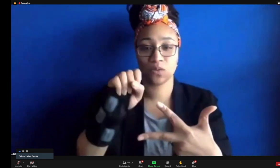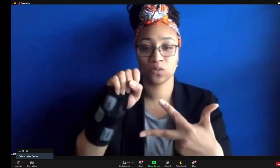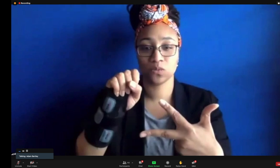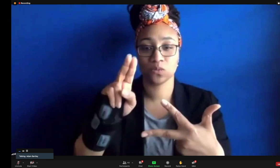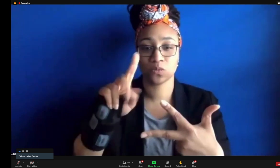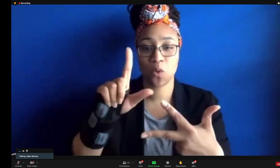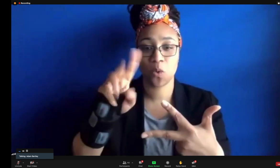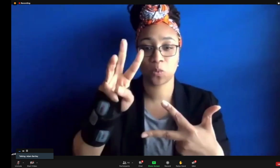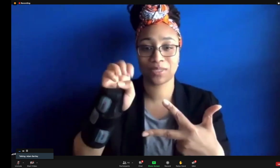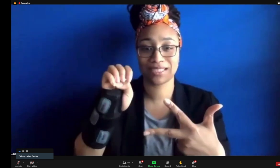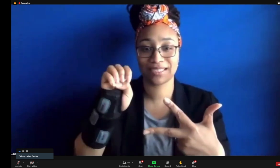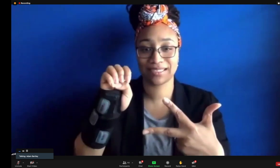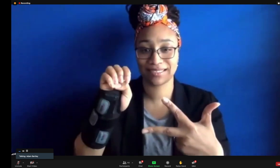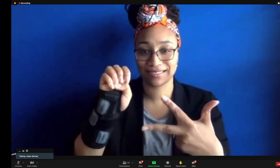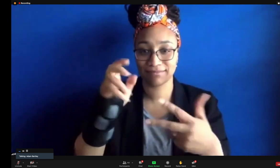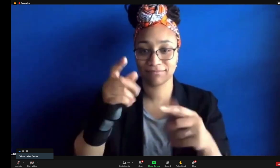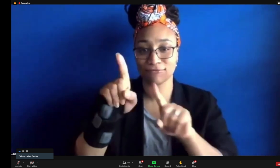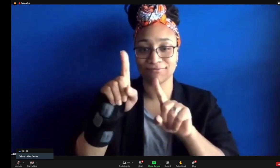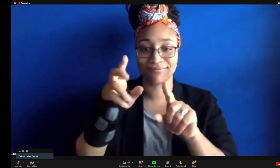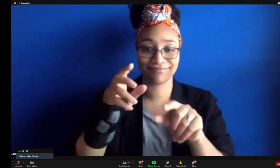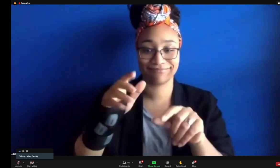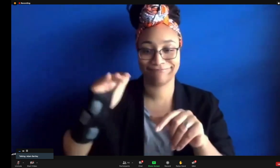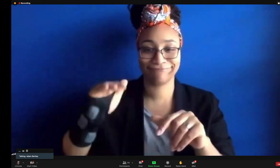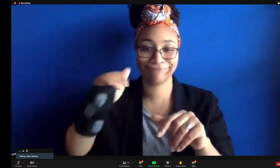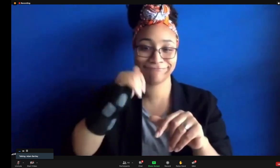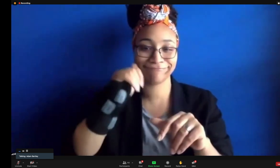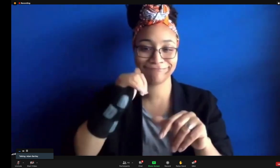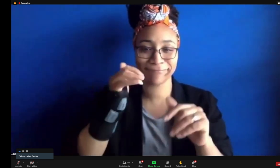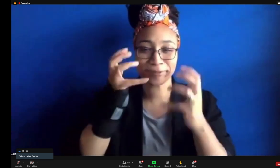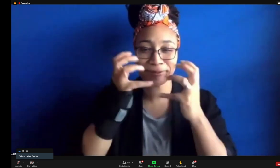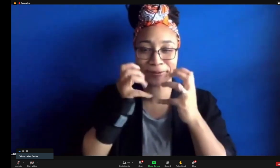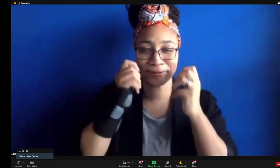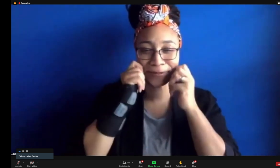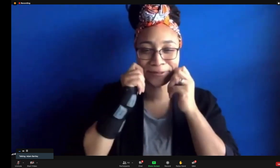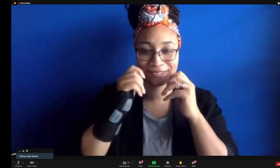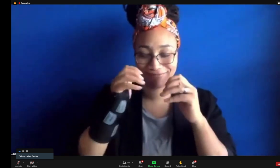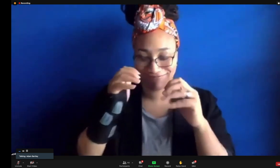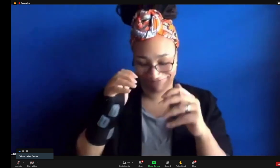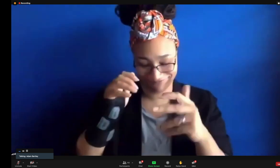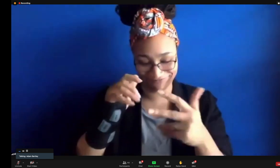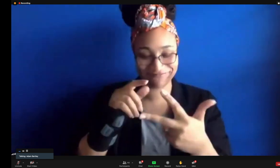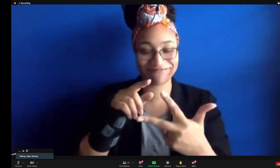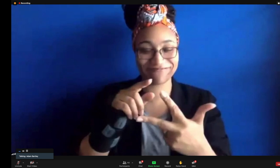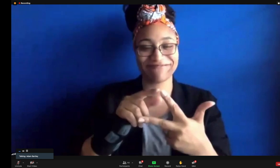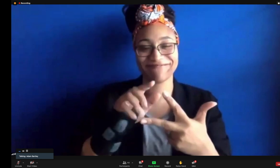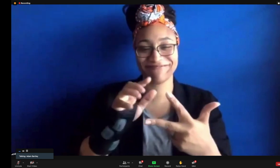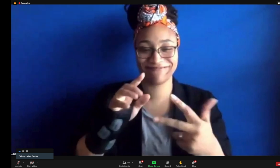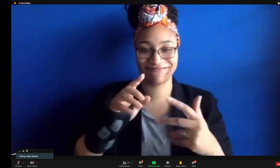this, as well as So We, which is the story of a young, beautiful, dark-skinned girl,